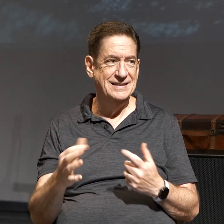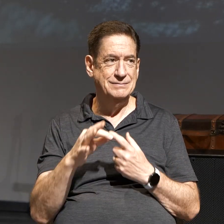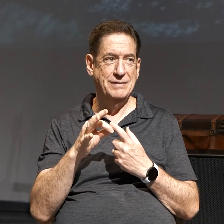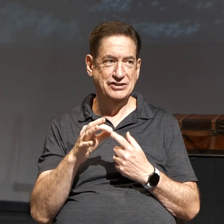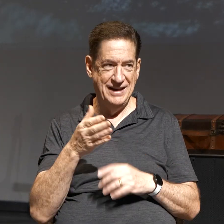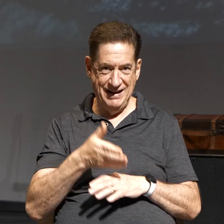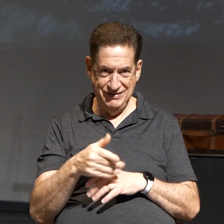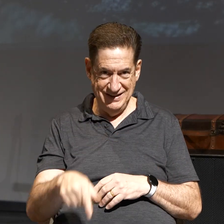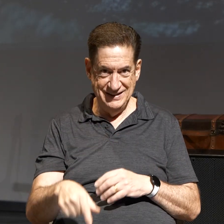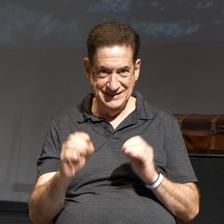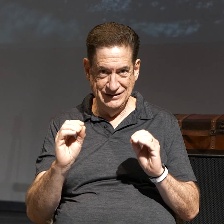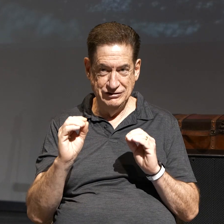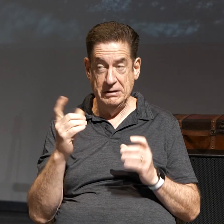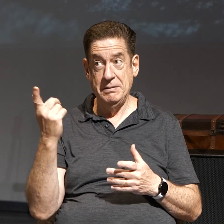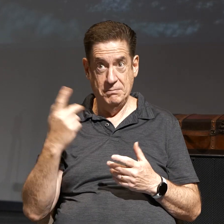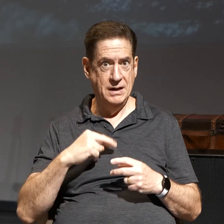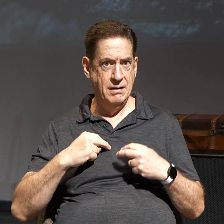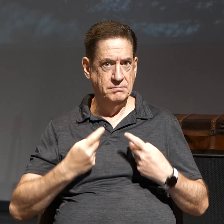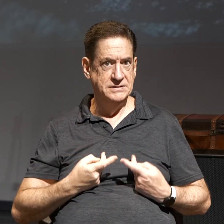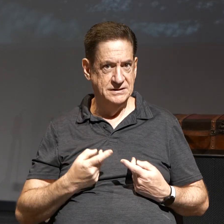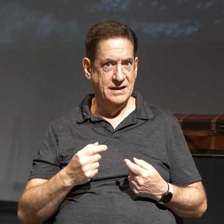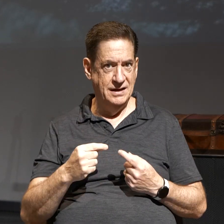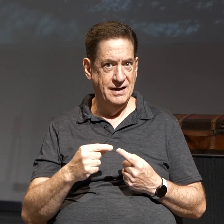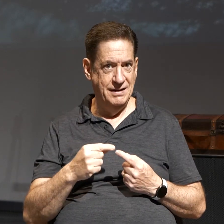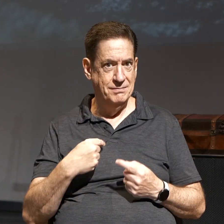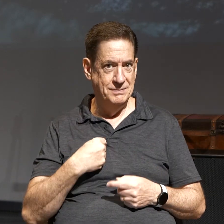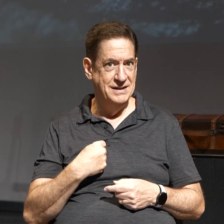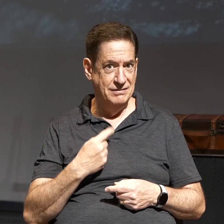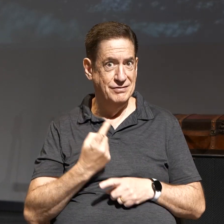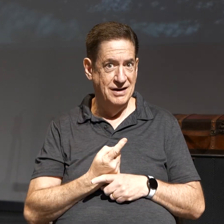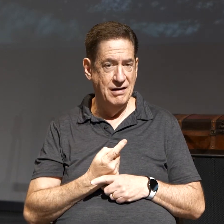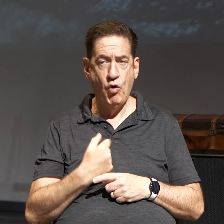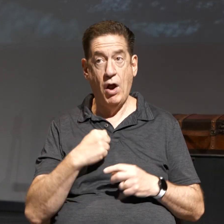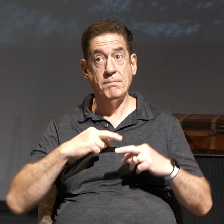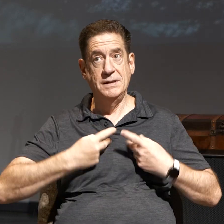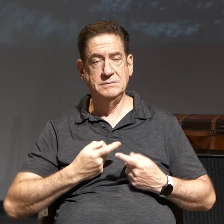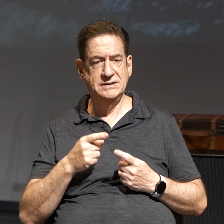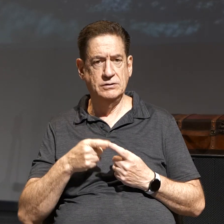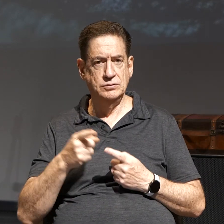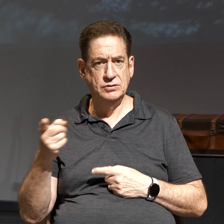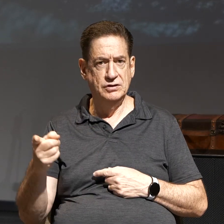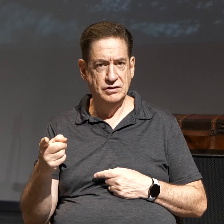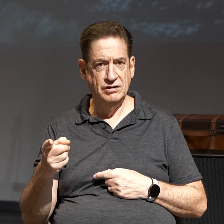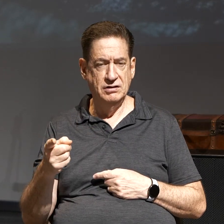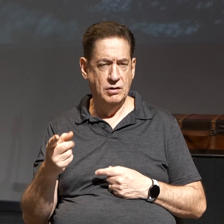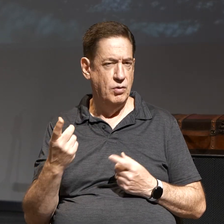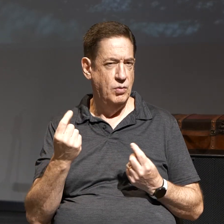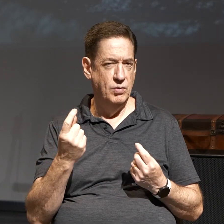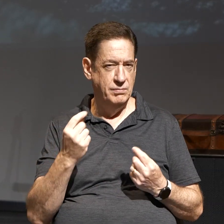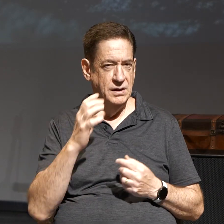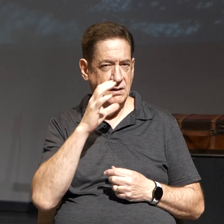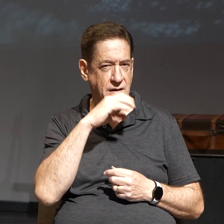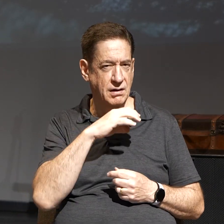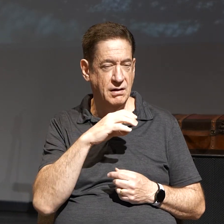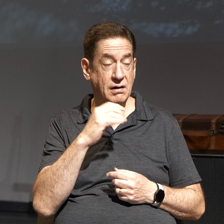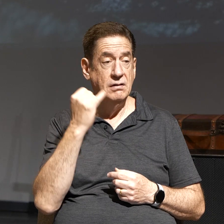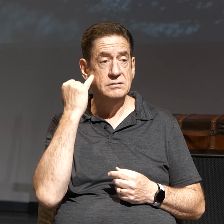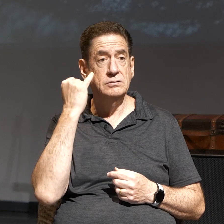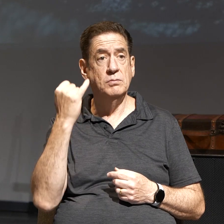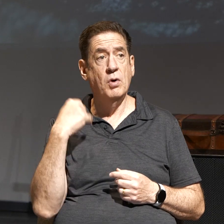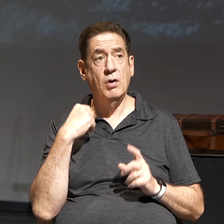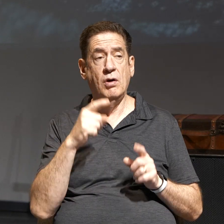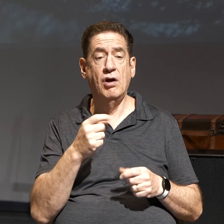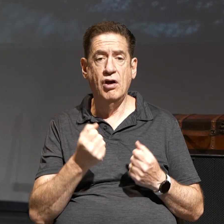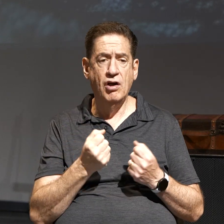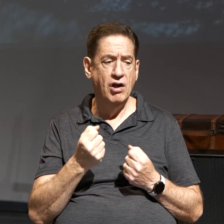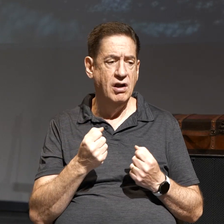You'd think maybe she's kind of upset at me, wouldn't you? Or I'm upset at her. That would be odd. We hop in the car. We're going to take a trip up